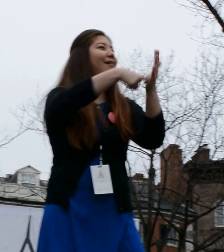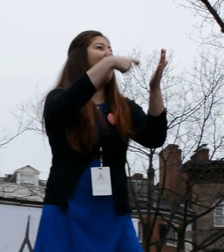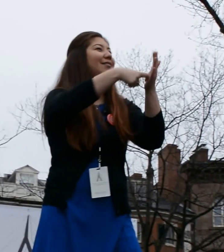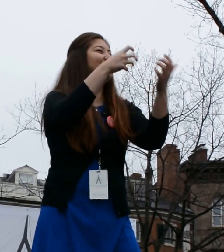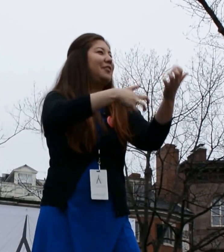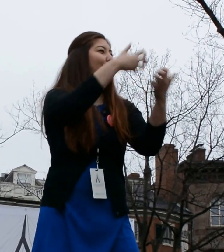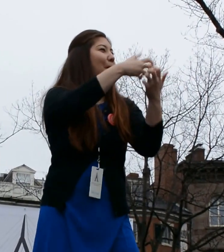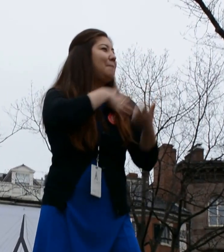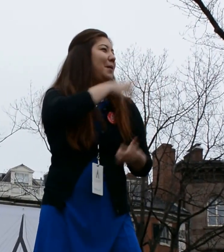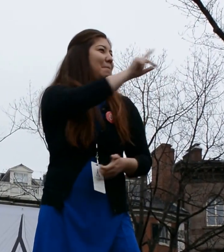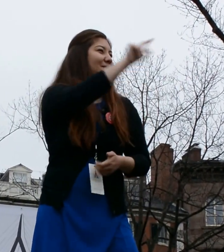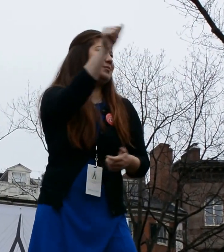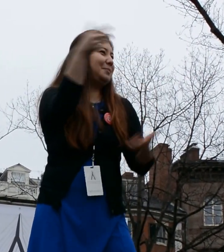of having to accommodate my disability?